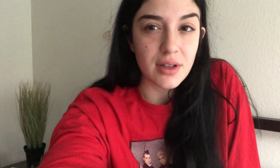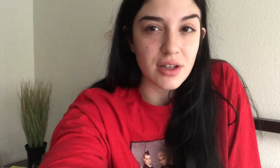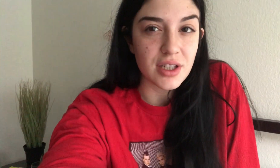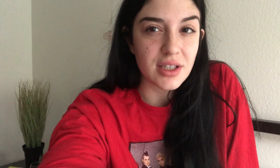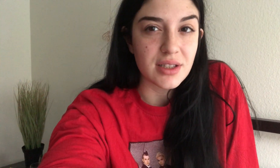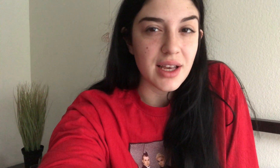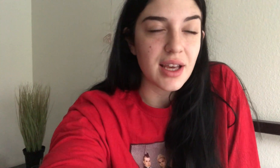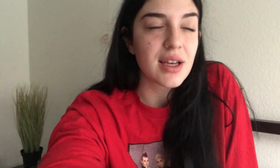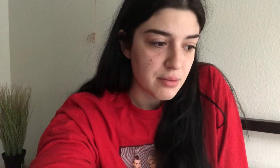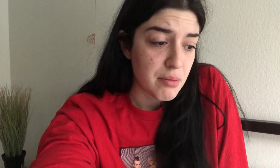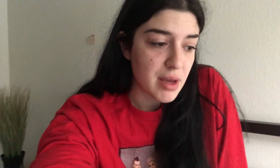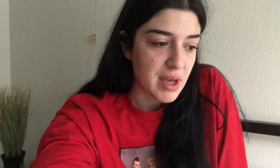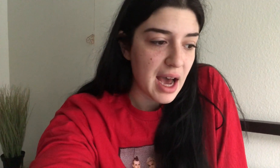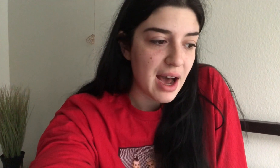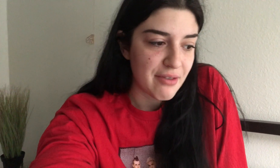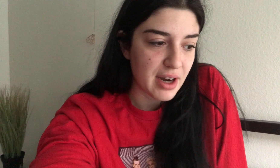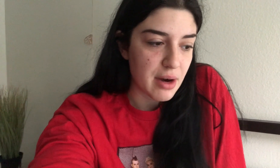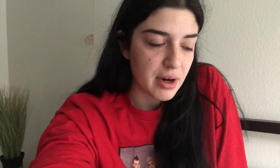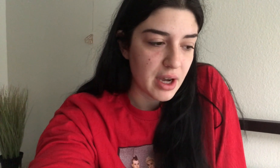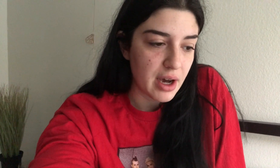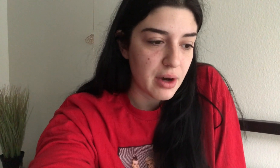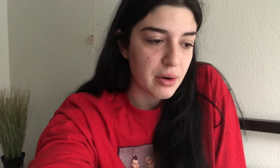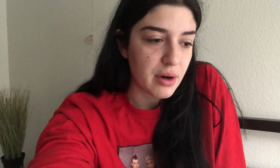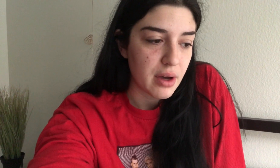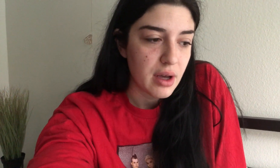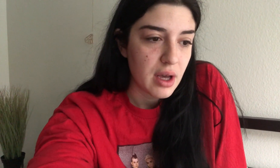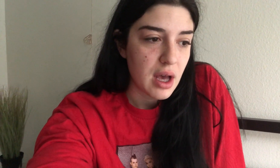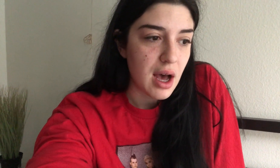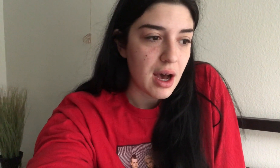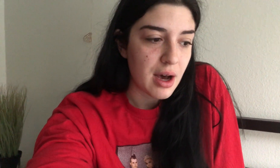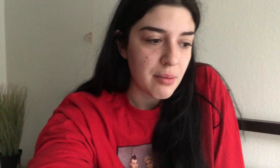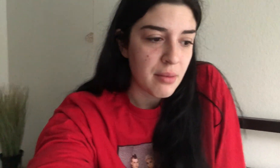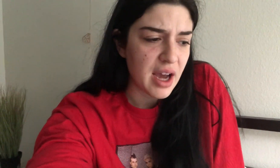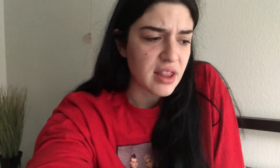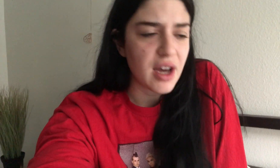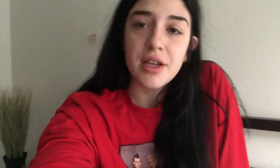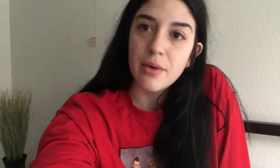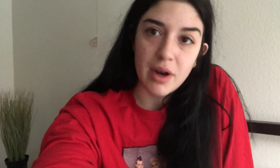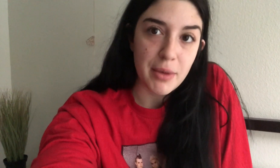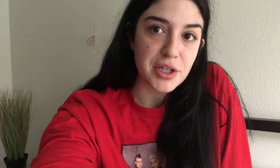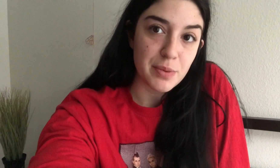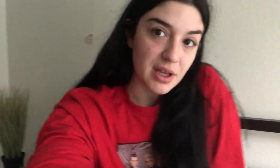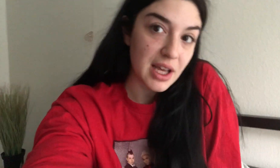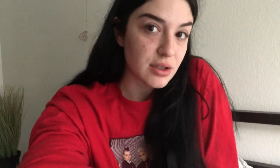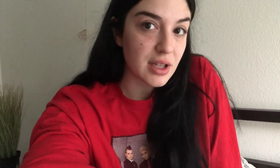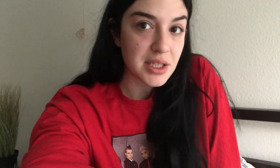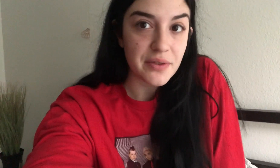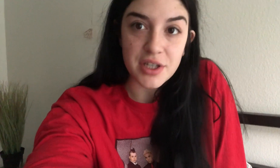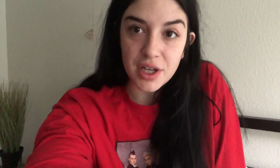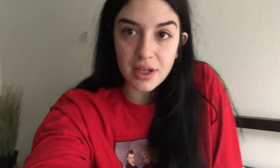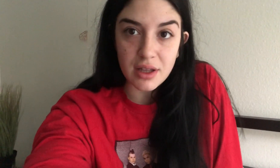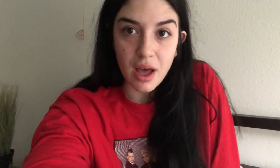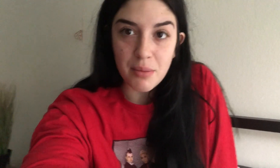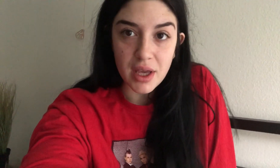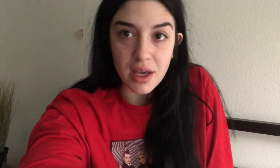nauseous. Like maybe half an hour ago. Um, I thought, you know what? I might just be electrolyte deficient. Let me